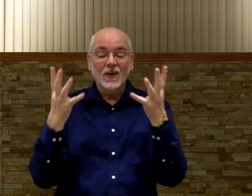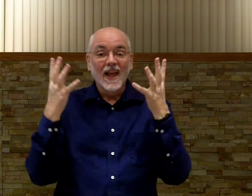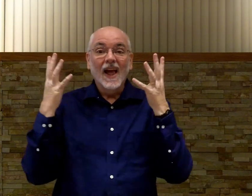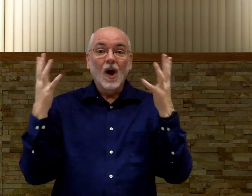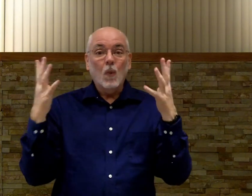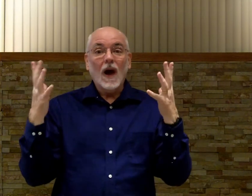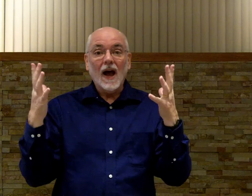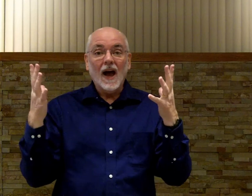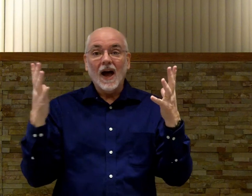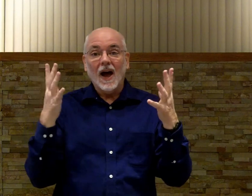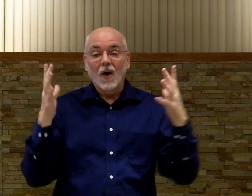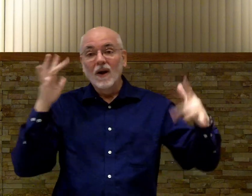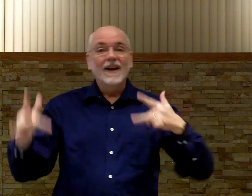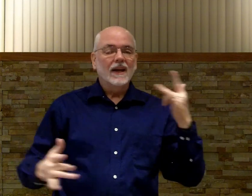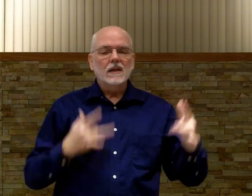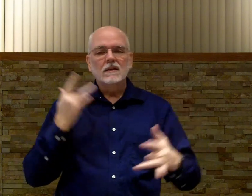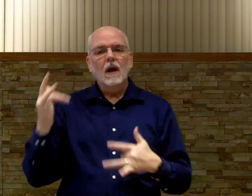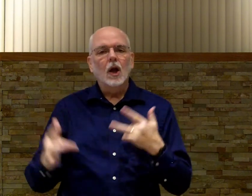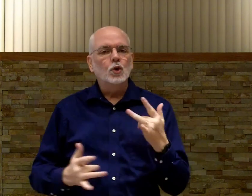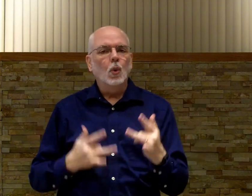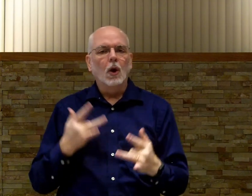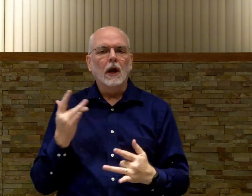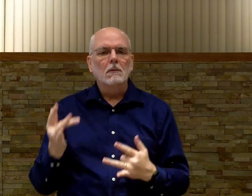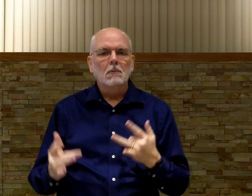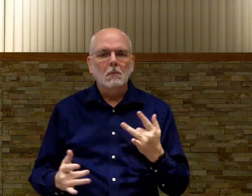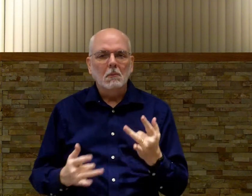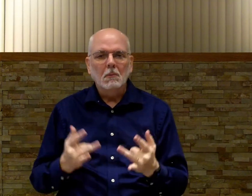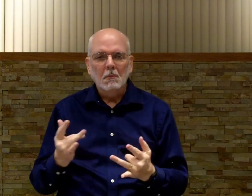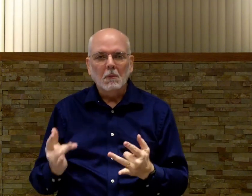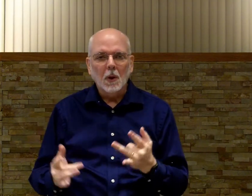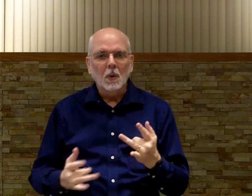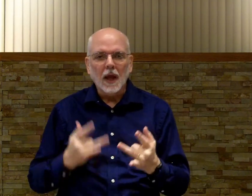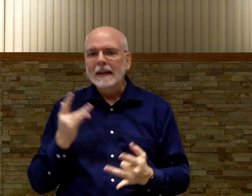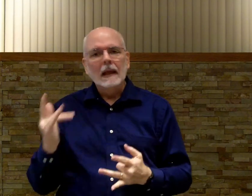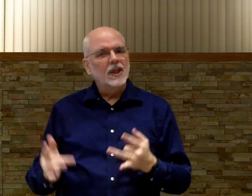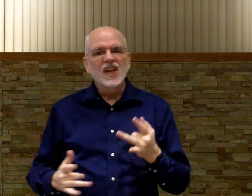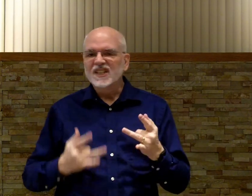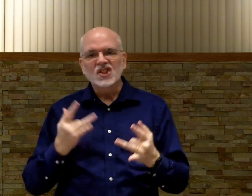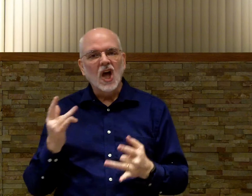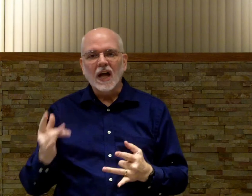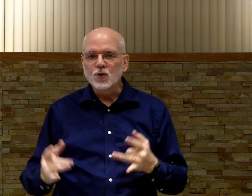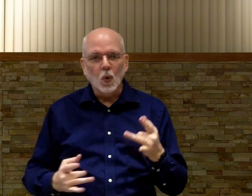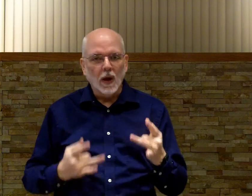going, wow, it's not joy. Okay? This is not joy.